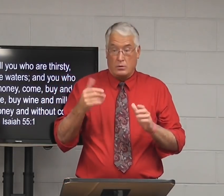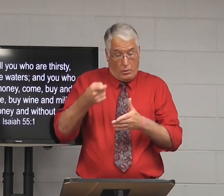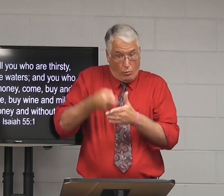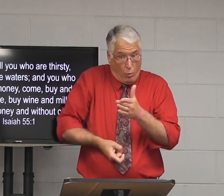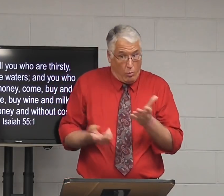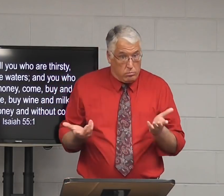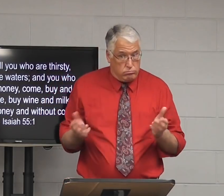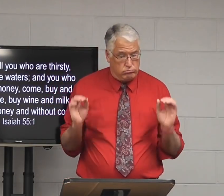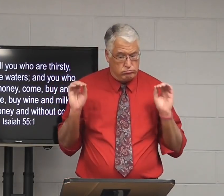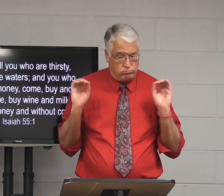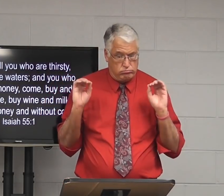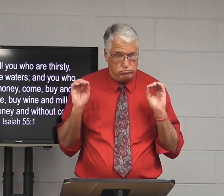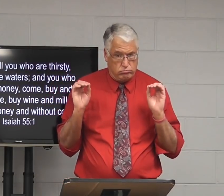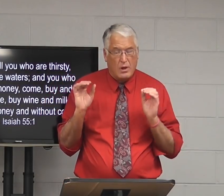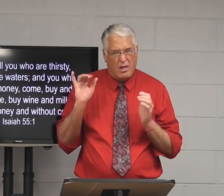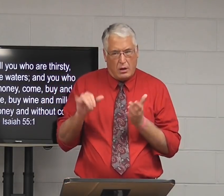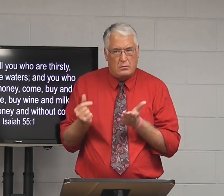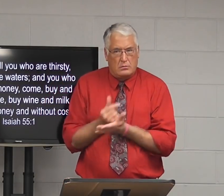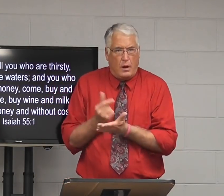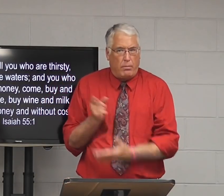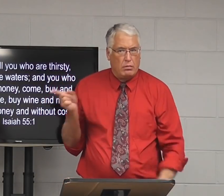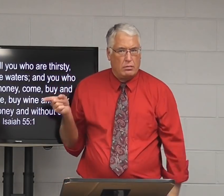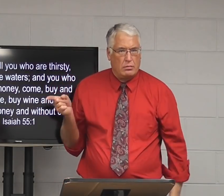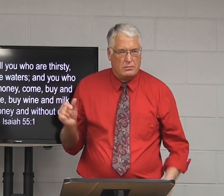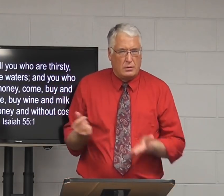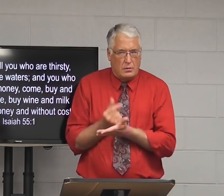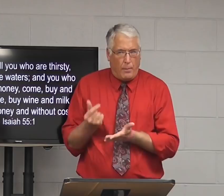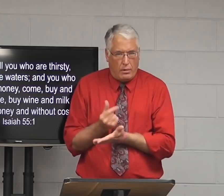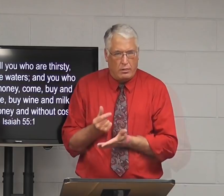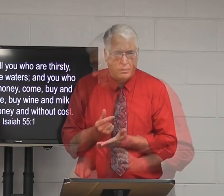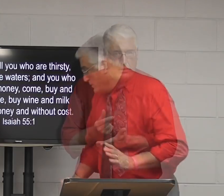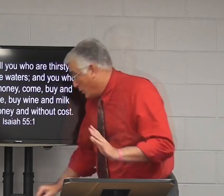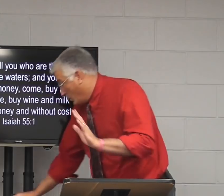Wow, the charge for grace and forgiveness? Forgiven.